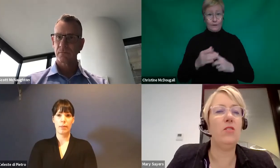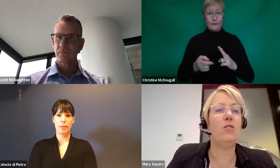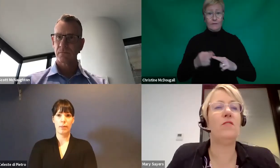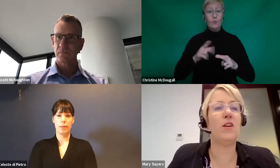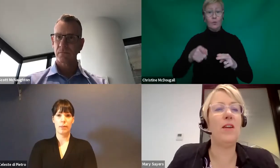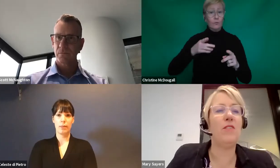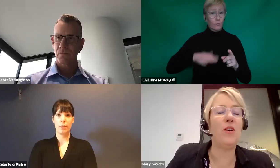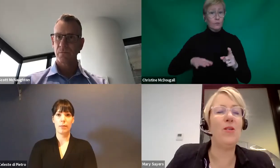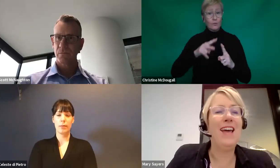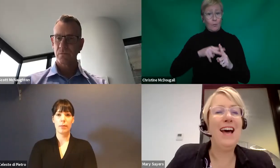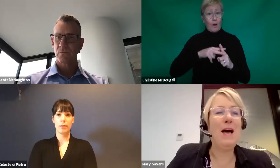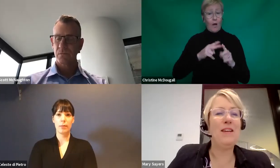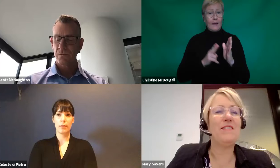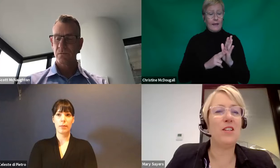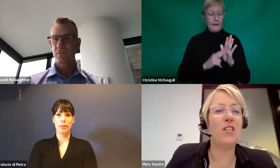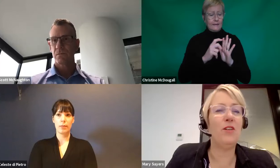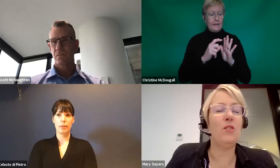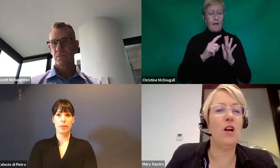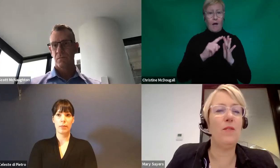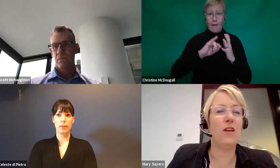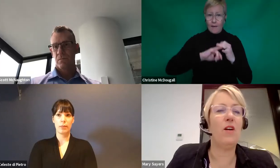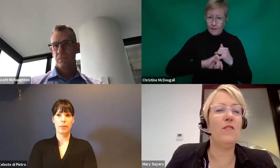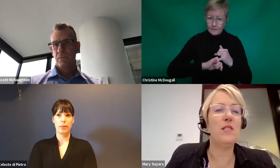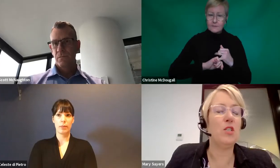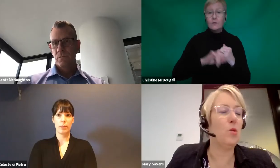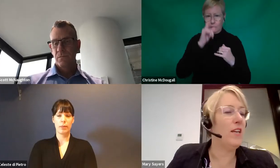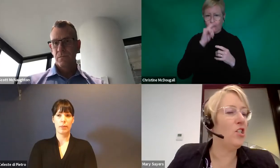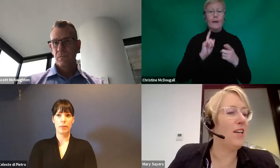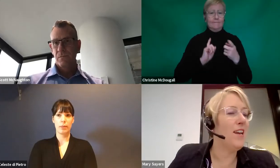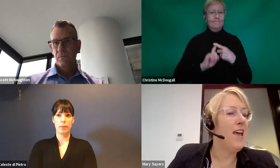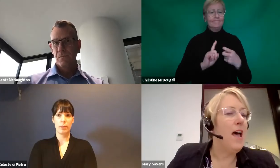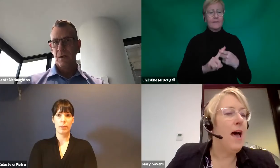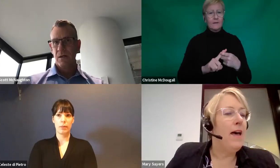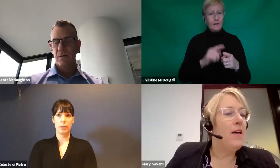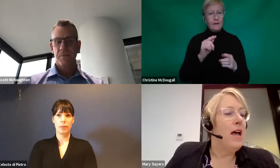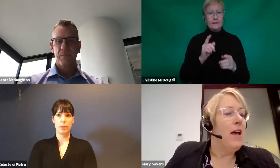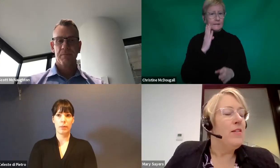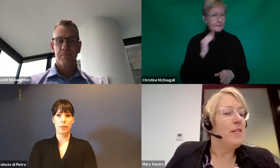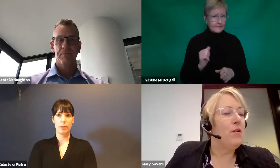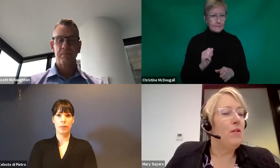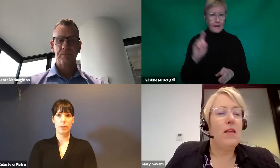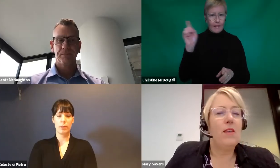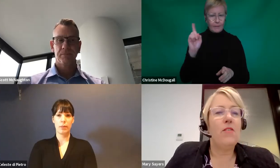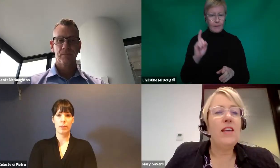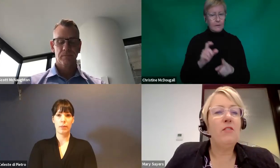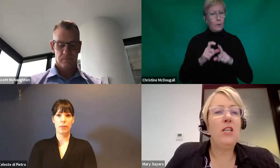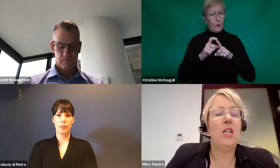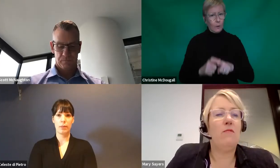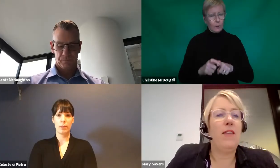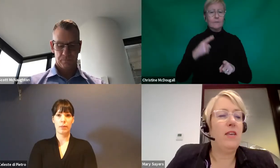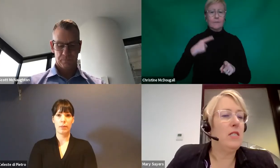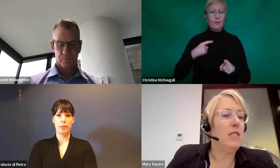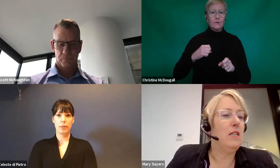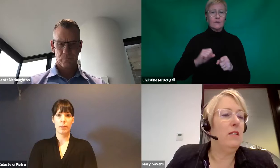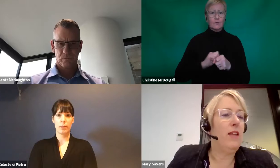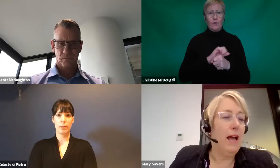continue to do so, even though it is such a difficult time with the COVID situation. So thanks for mentioning